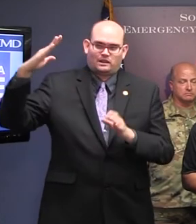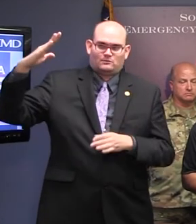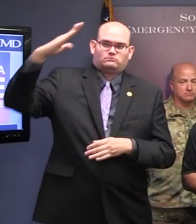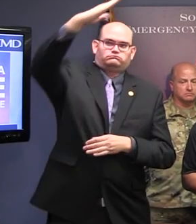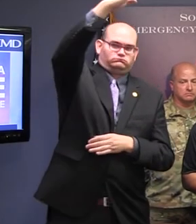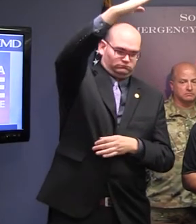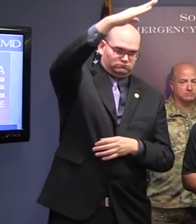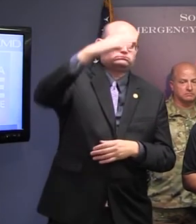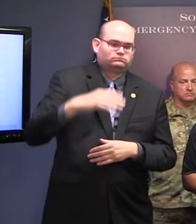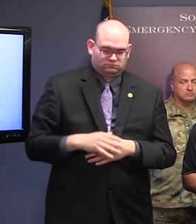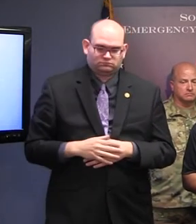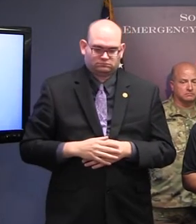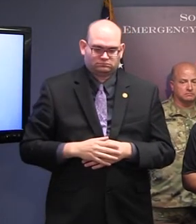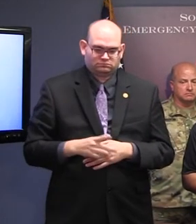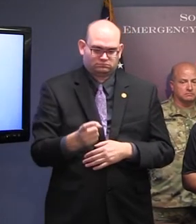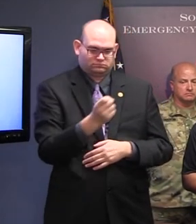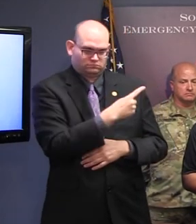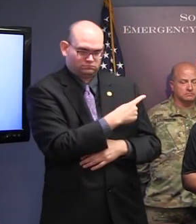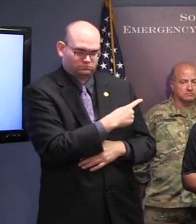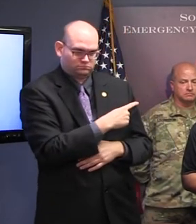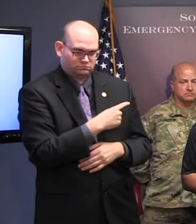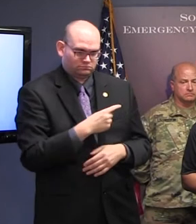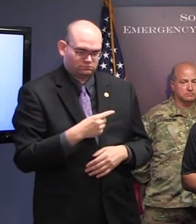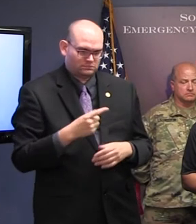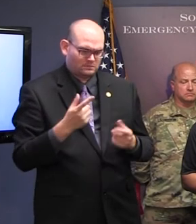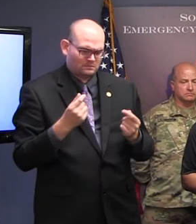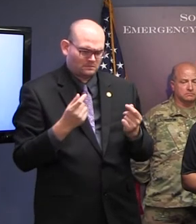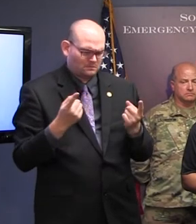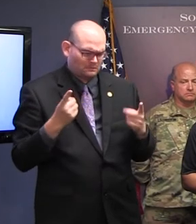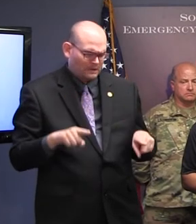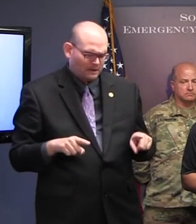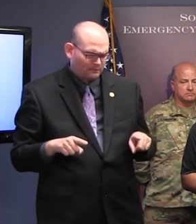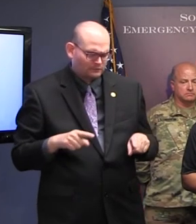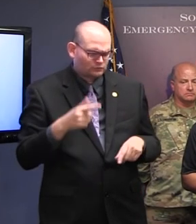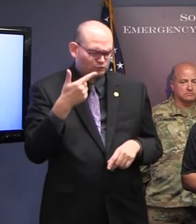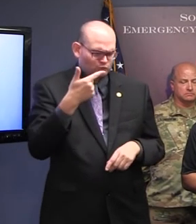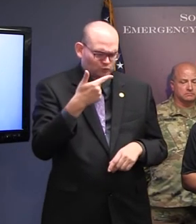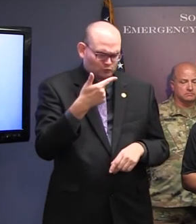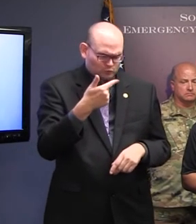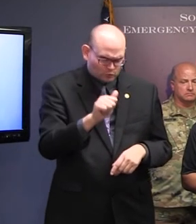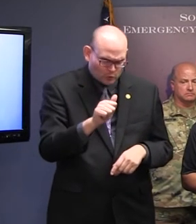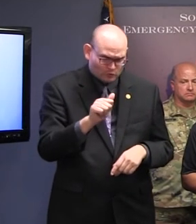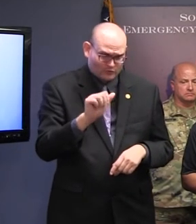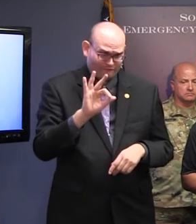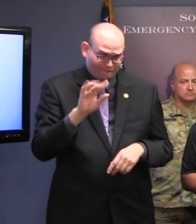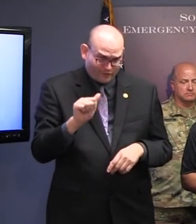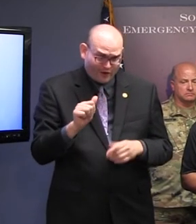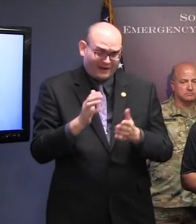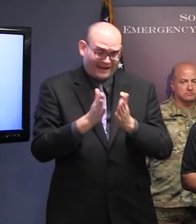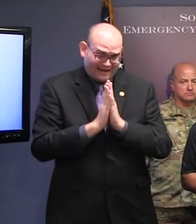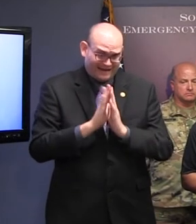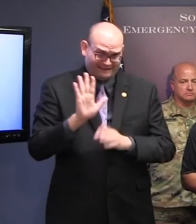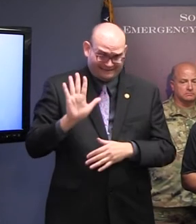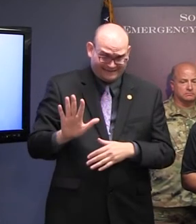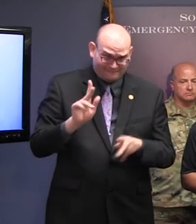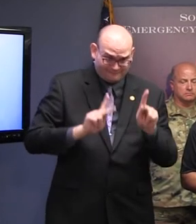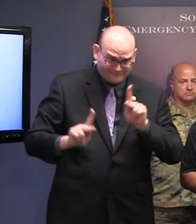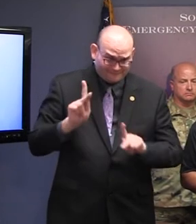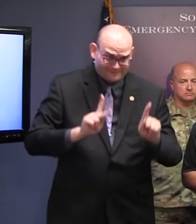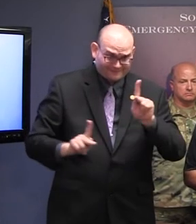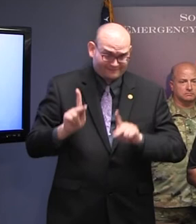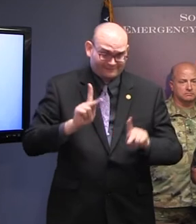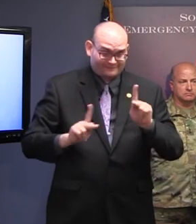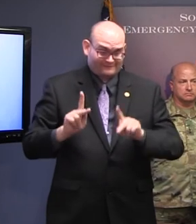future? You know, have Georgia and Florida started to ask their residents to evacuate west as opposed to up I-95?